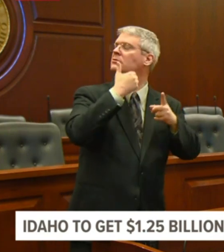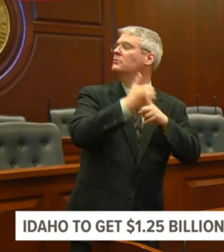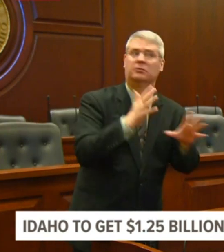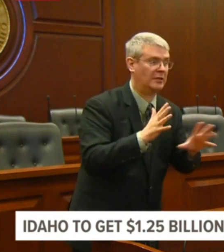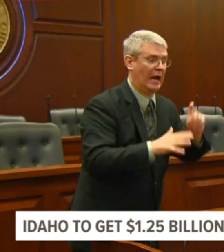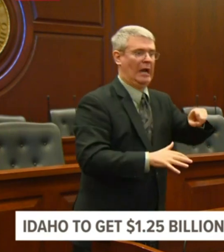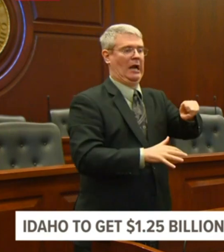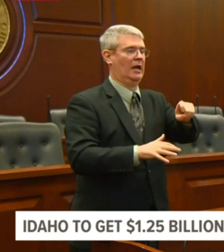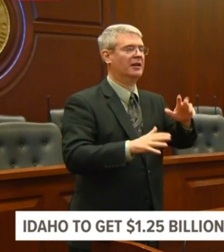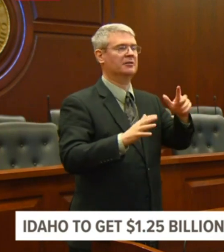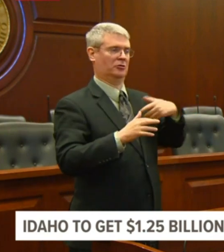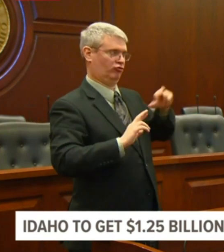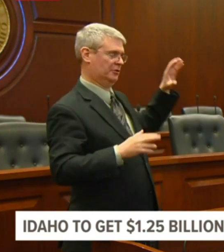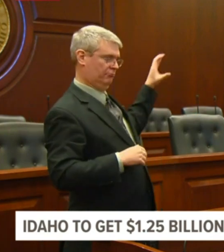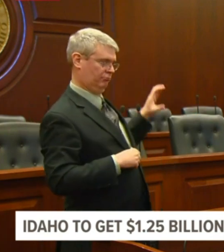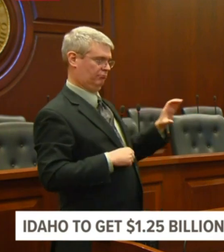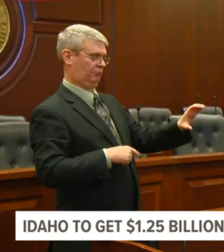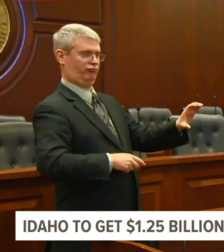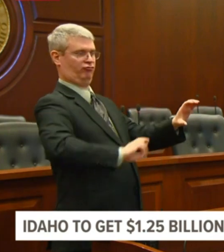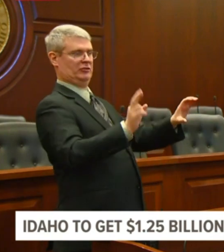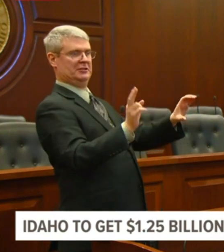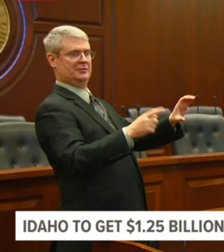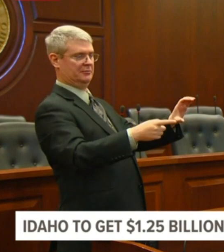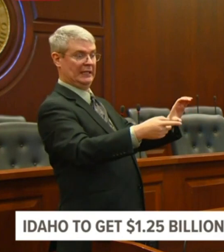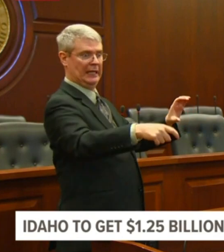available on top of the other money we've got.